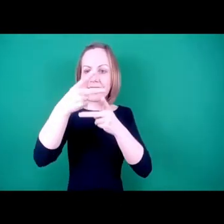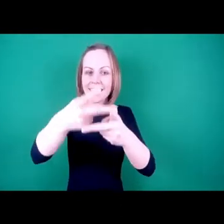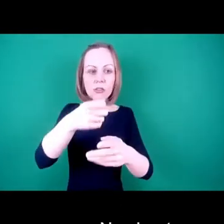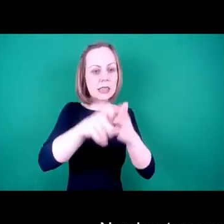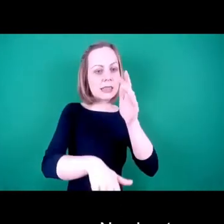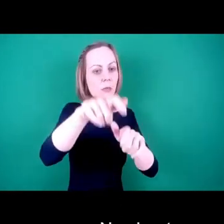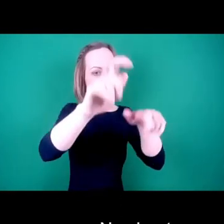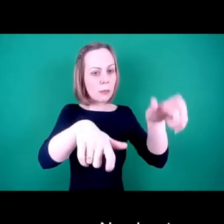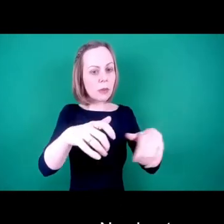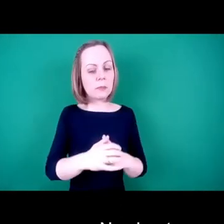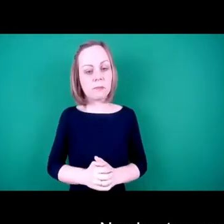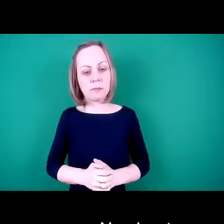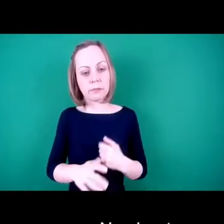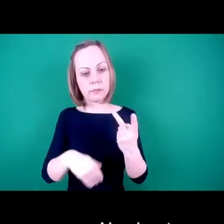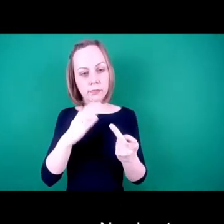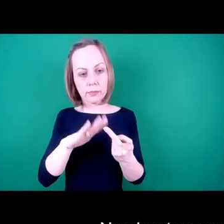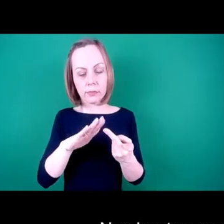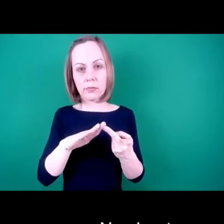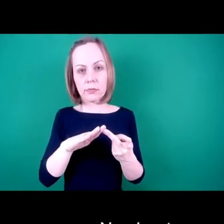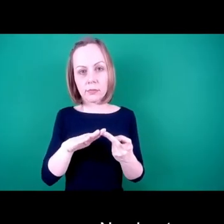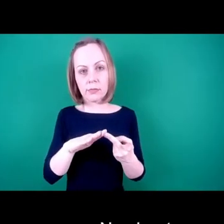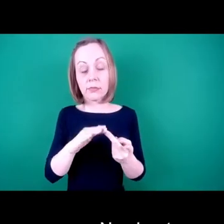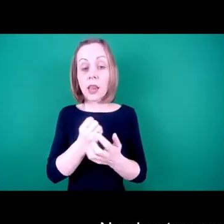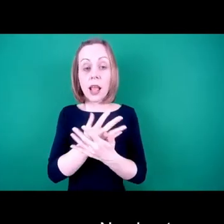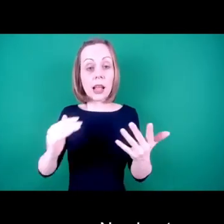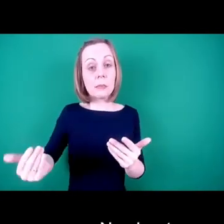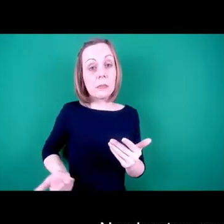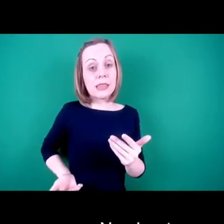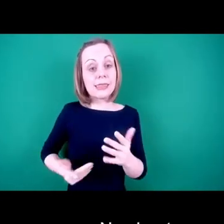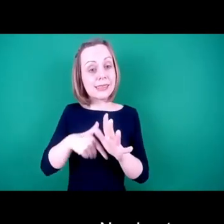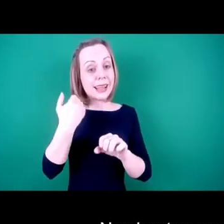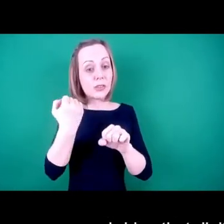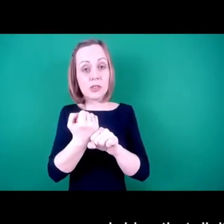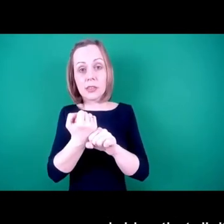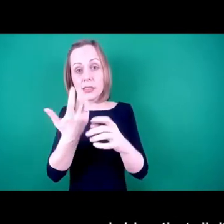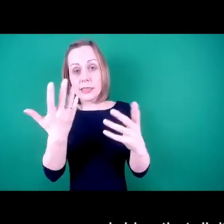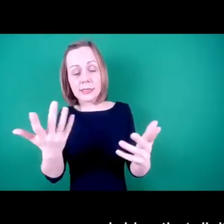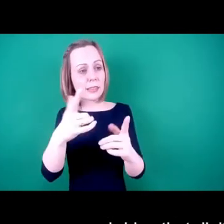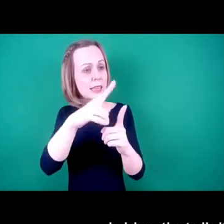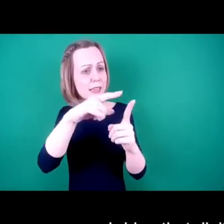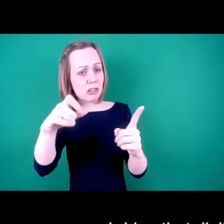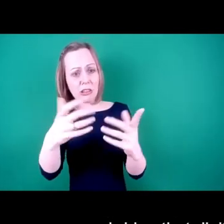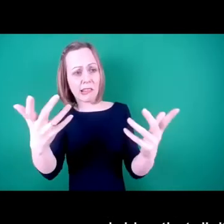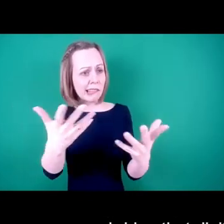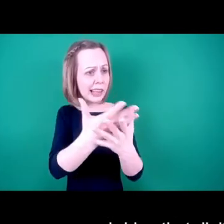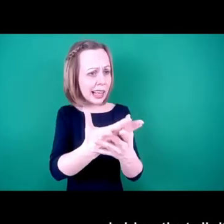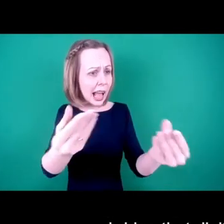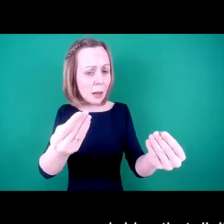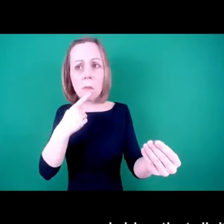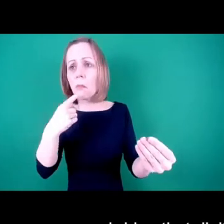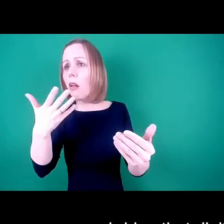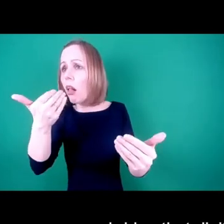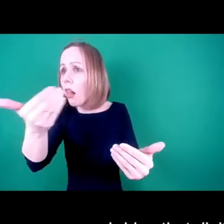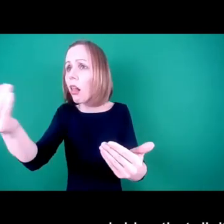Number two, be that we call upon businesses and agencies to help bridge that digital gap for adults with disabilities